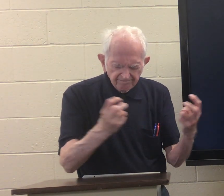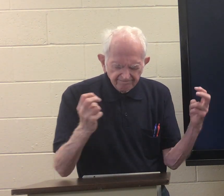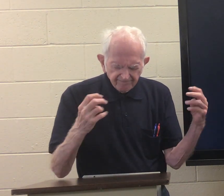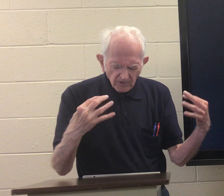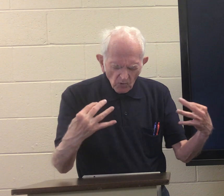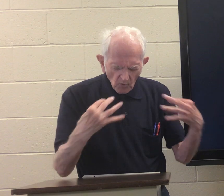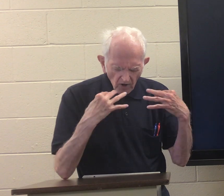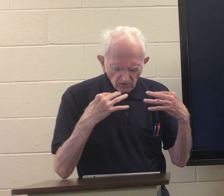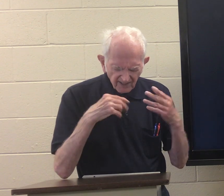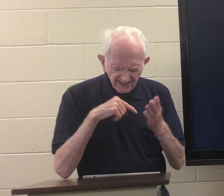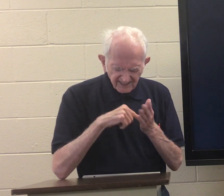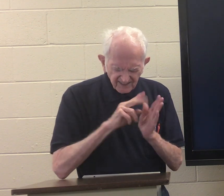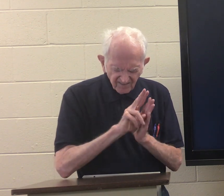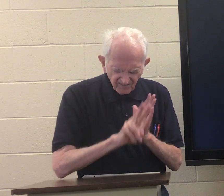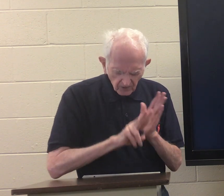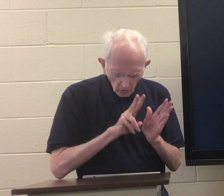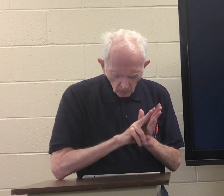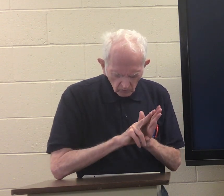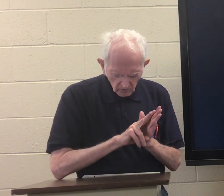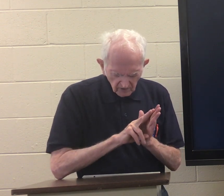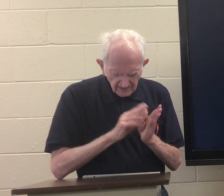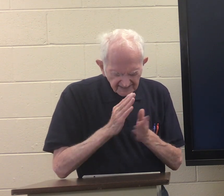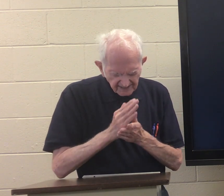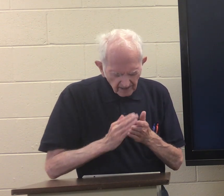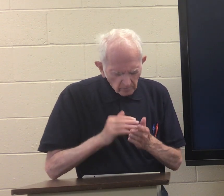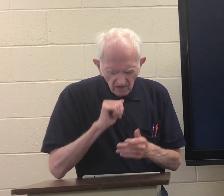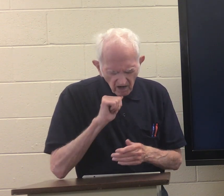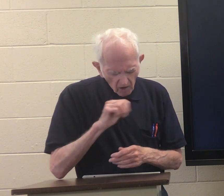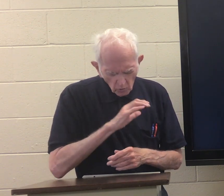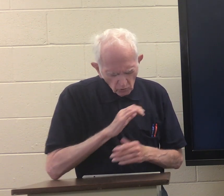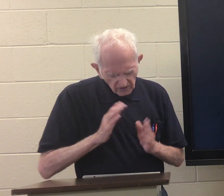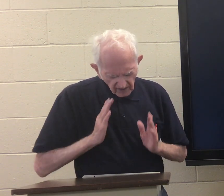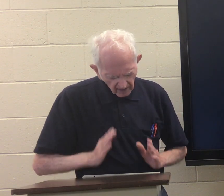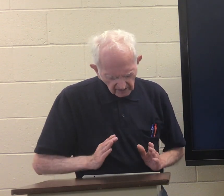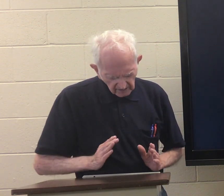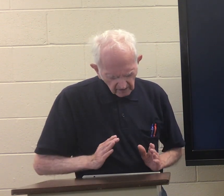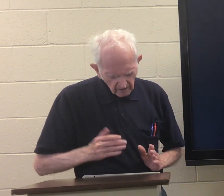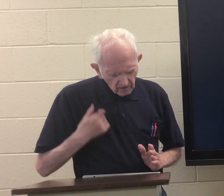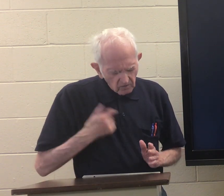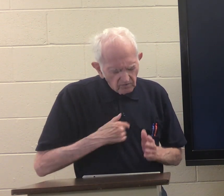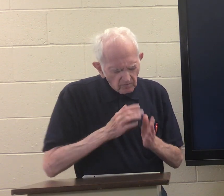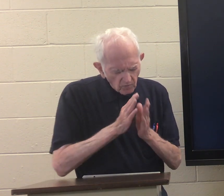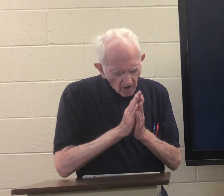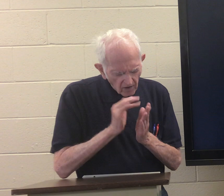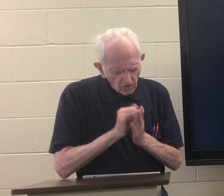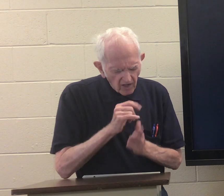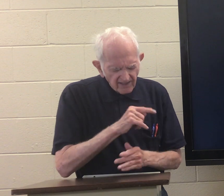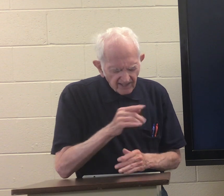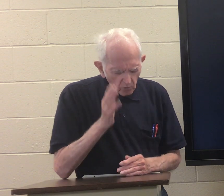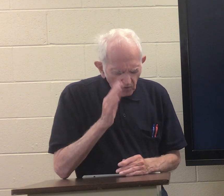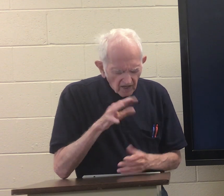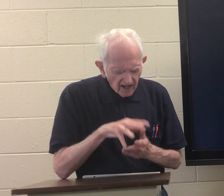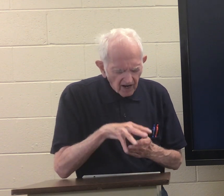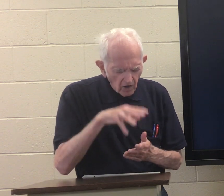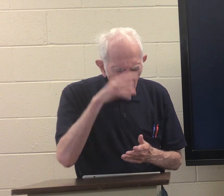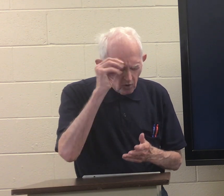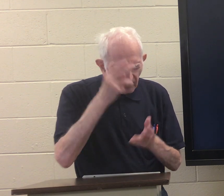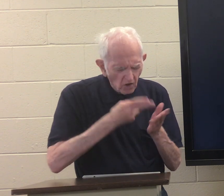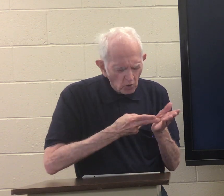who are watching this video some are not Christians we pray that they will